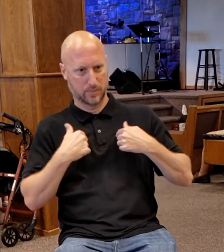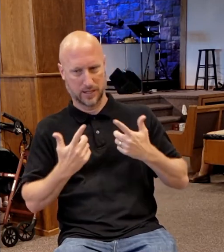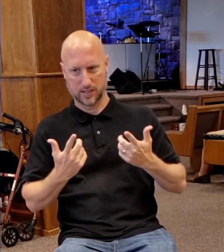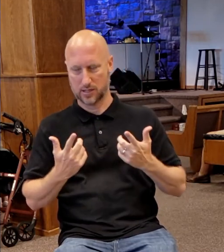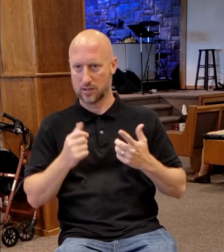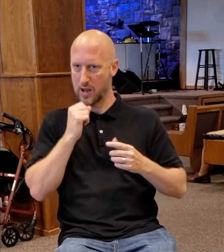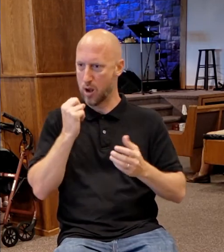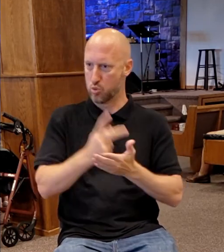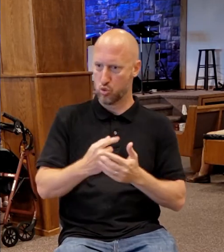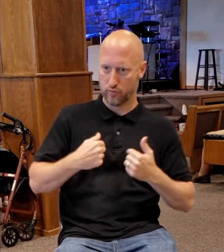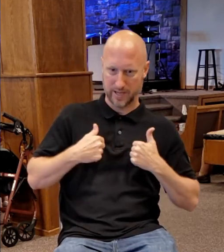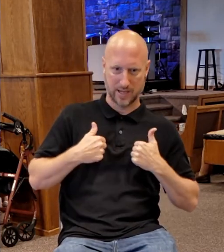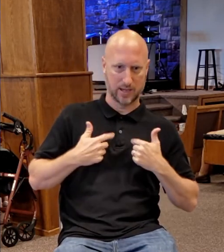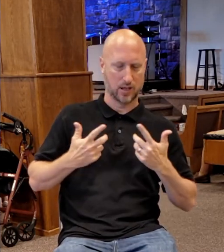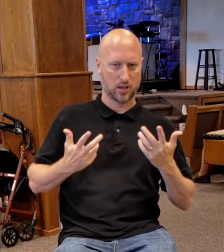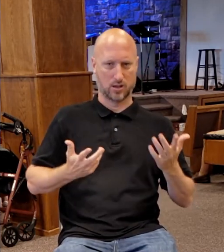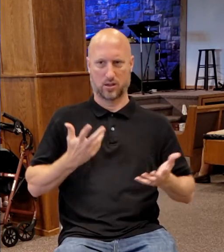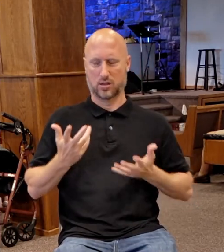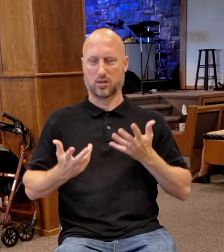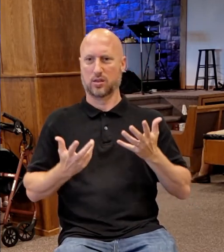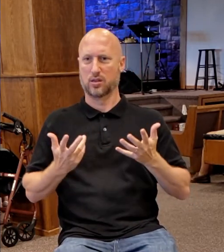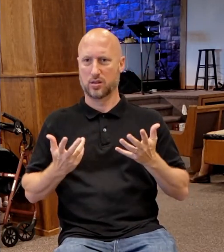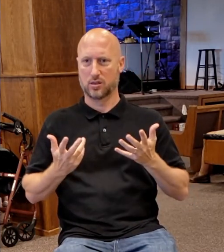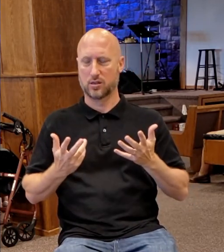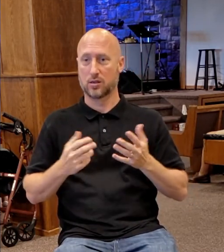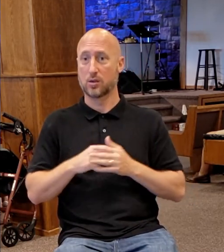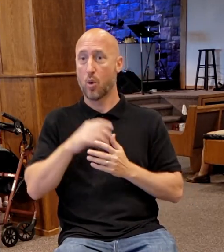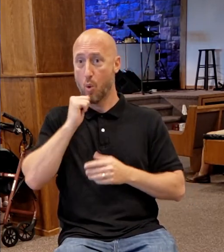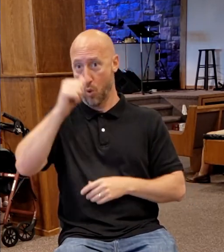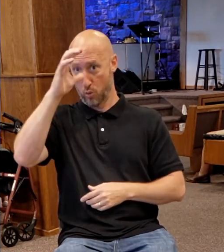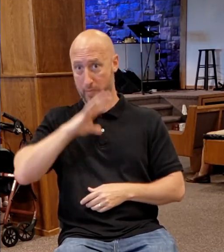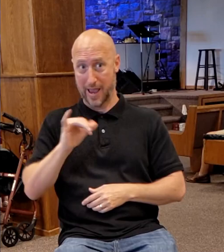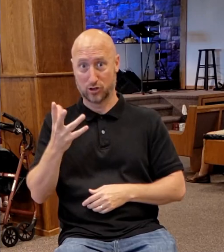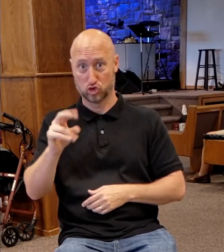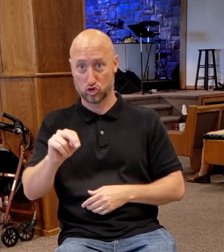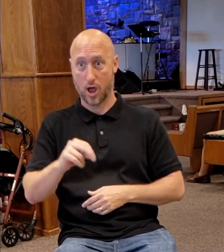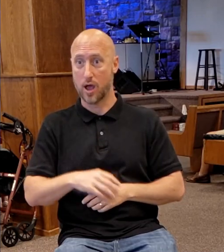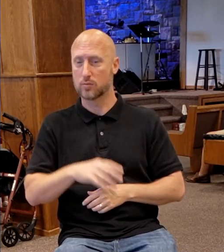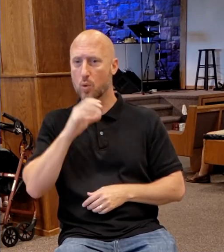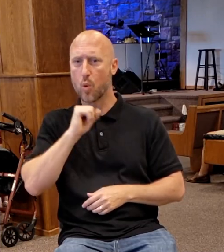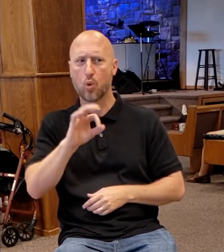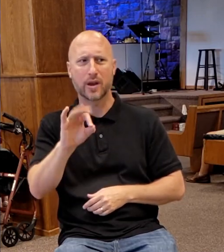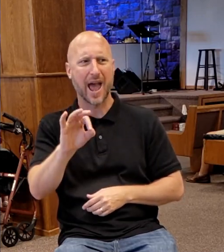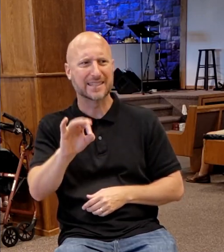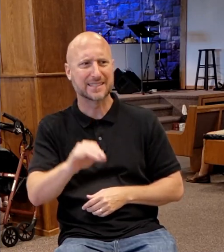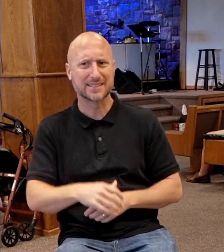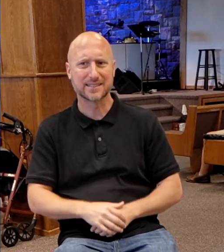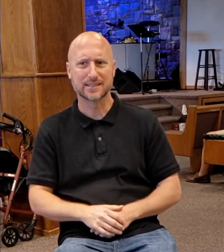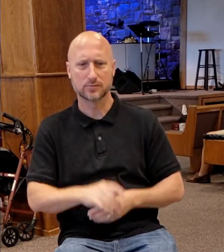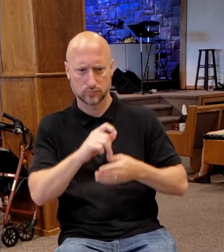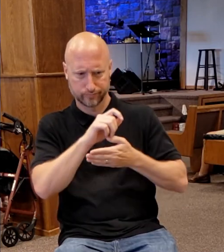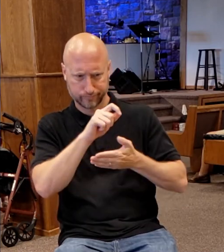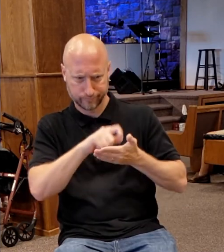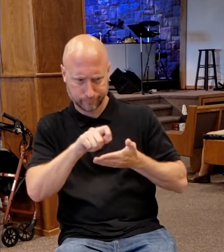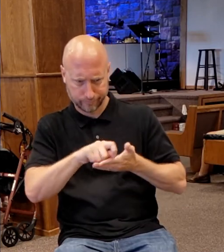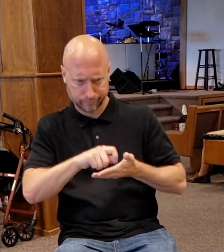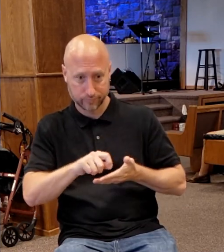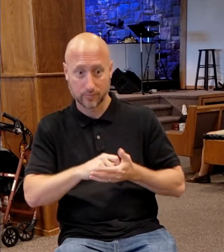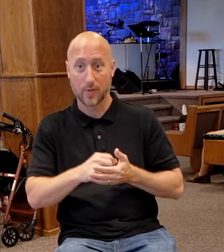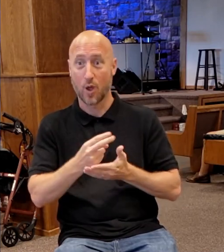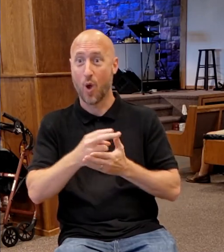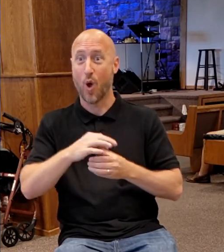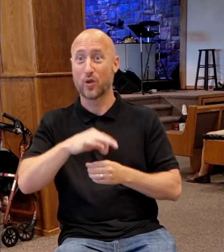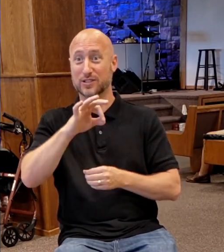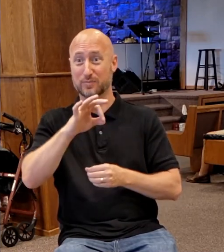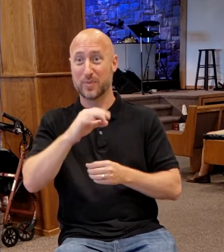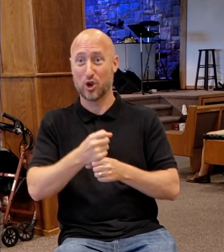us to see him, you know, this old man, John, 90 years old, putting these things to the page, and the Holy Spirit has him, skip certain things